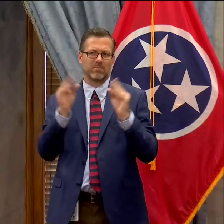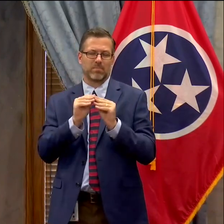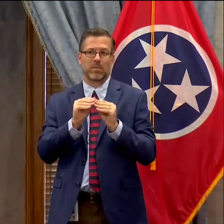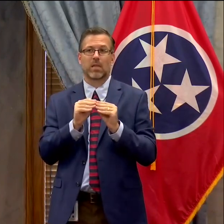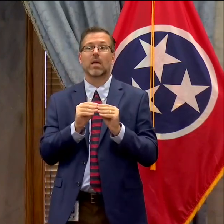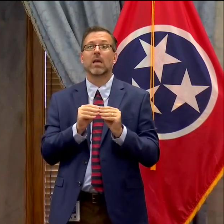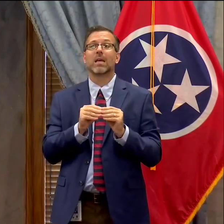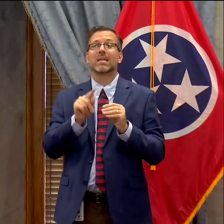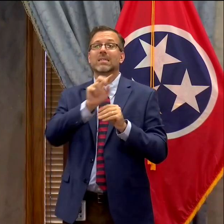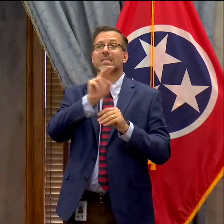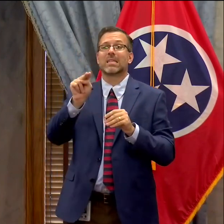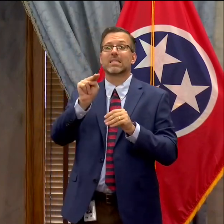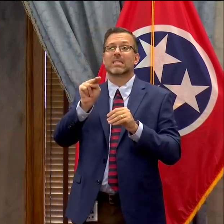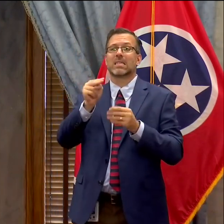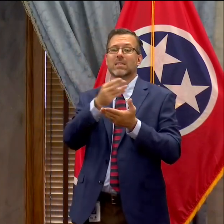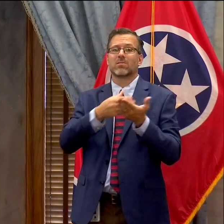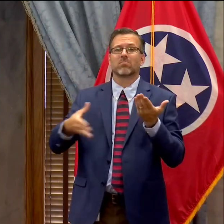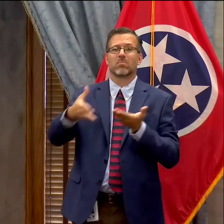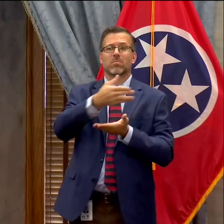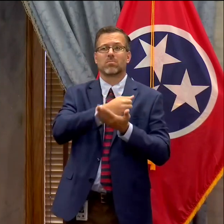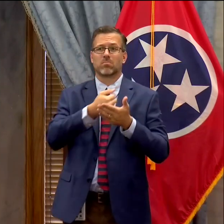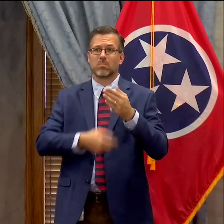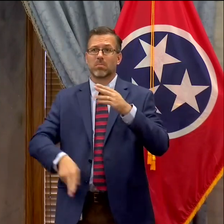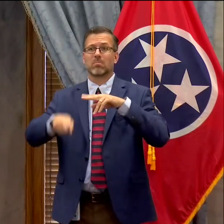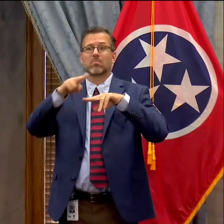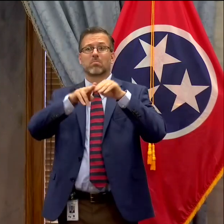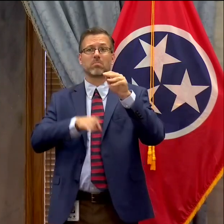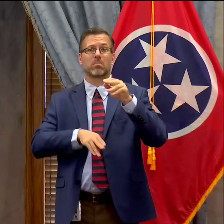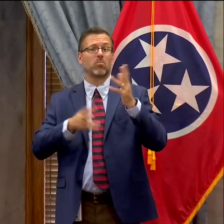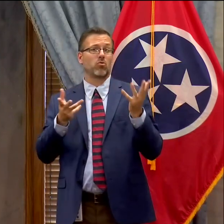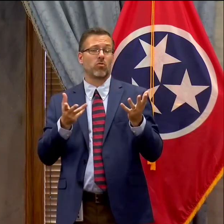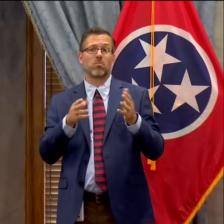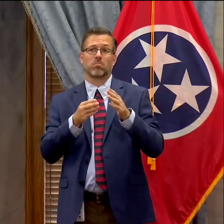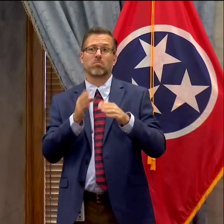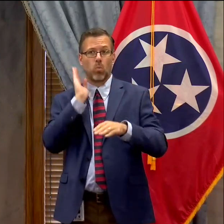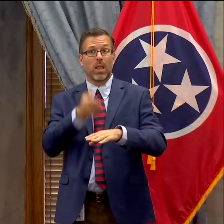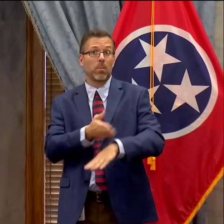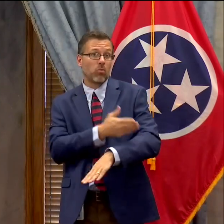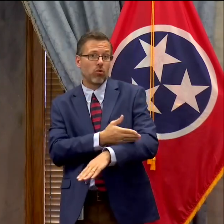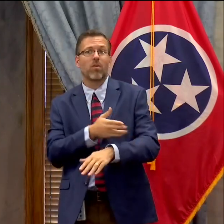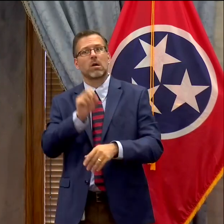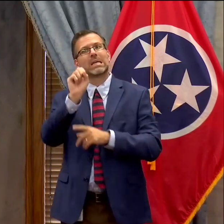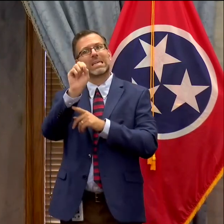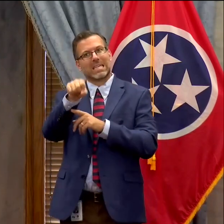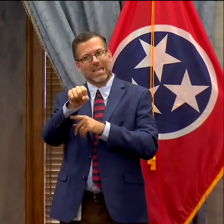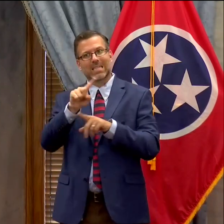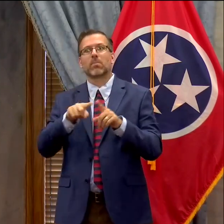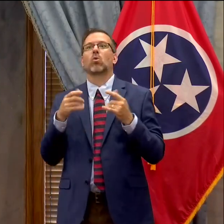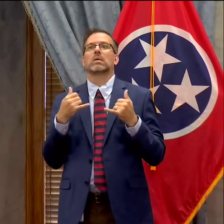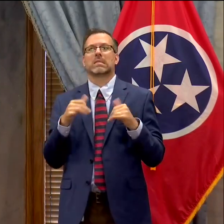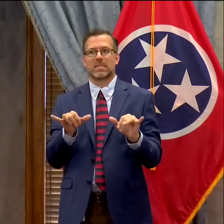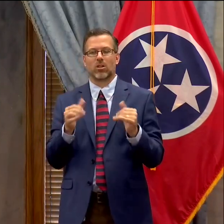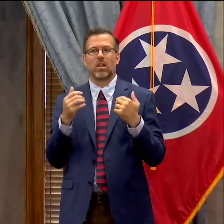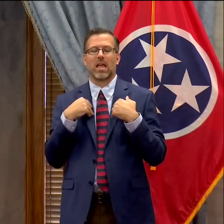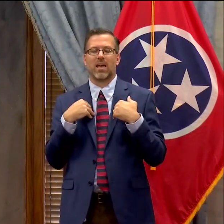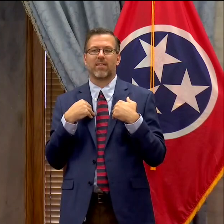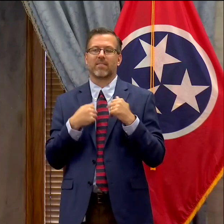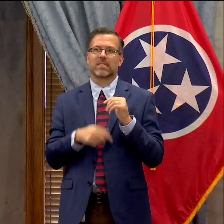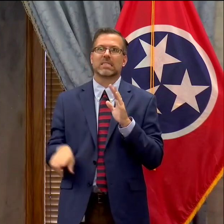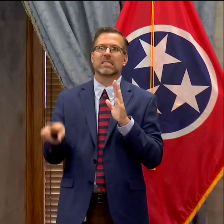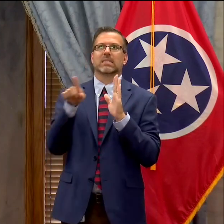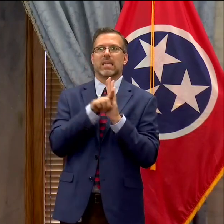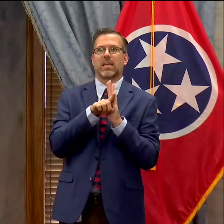recovery. Um our revenues are better than expected but we still have significant revenue